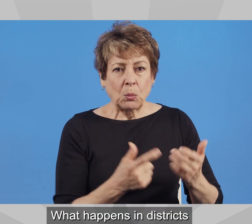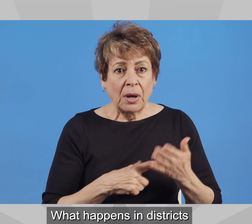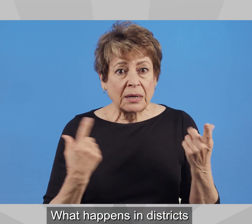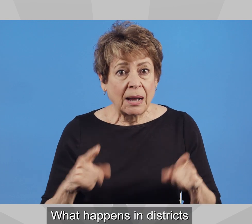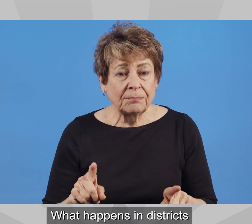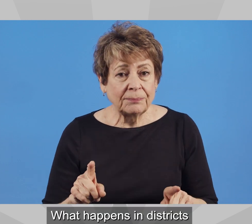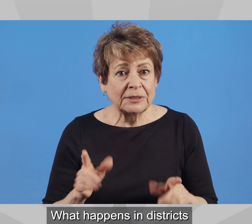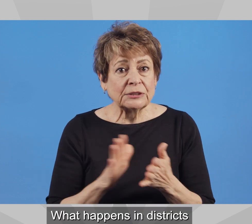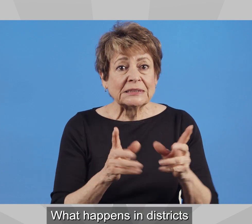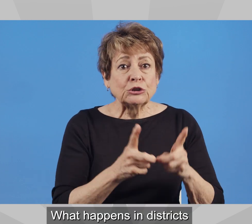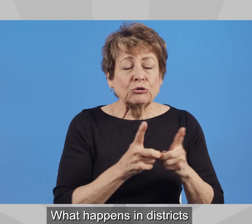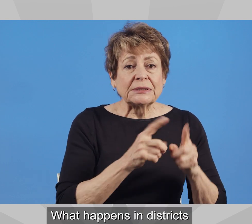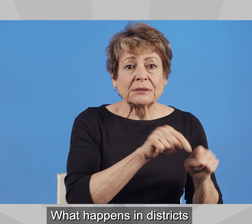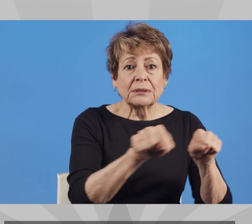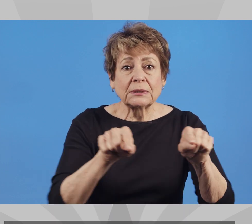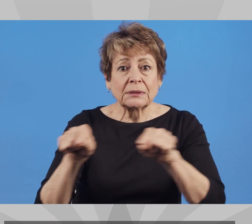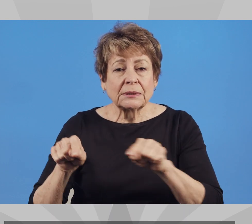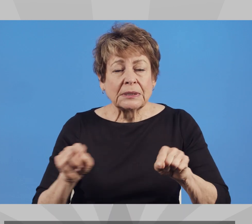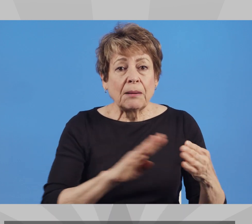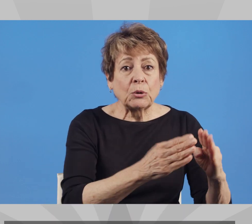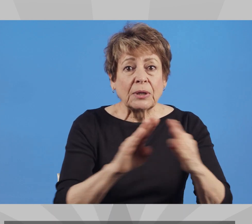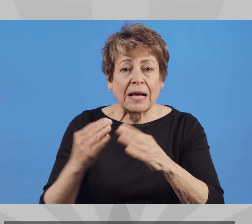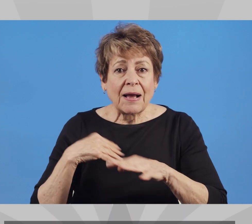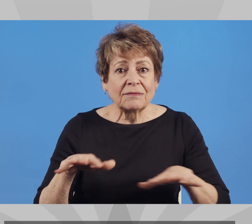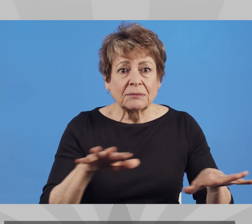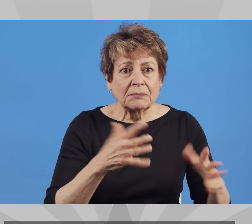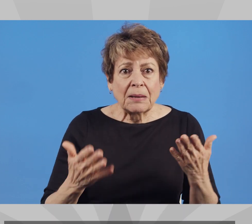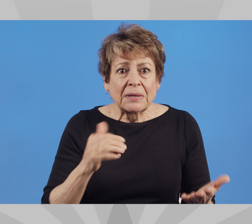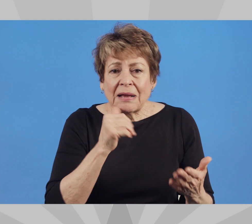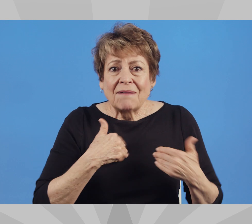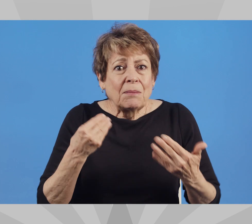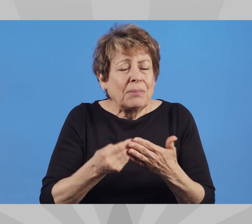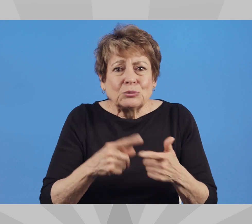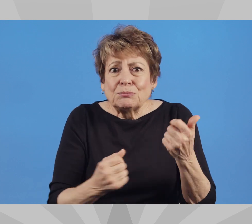What happens in districts where communities may not have the money to support that?